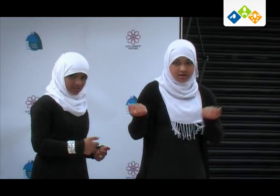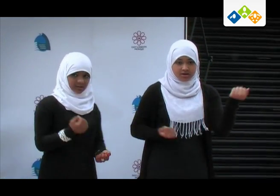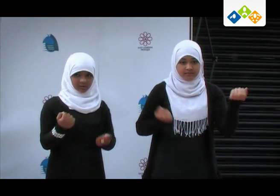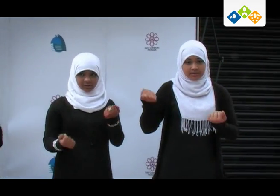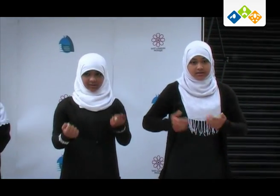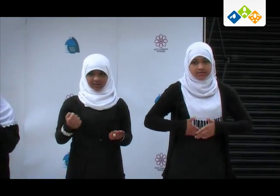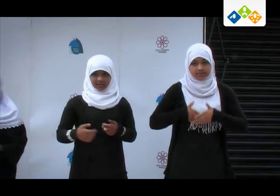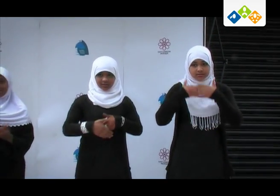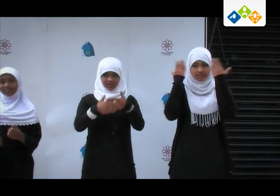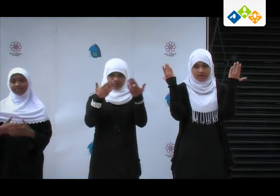much.